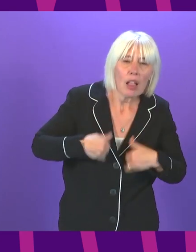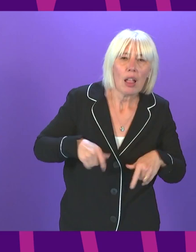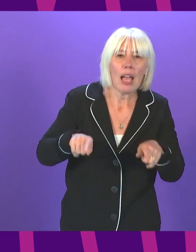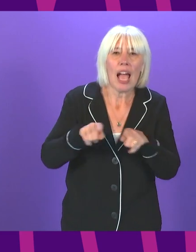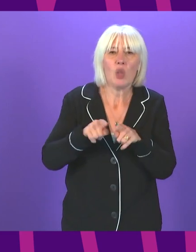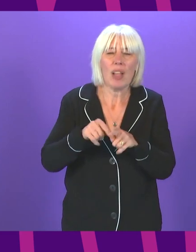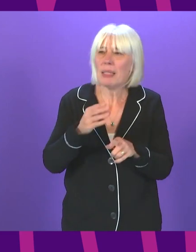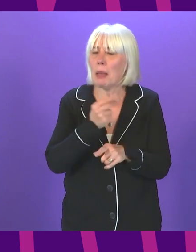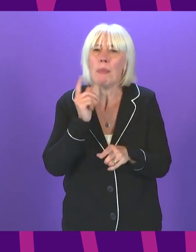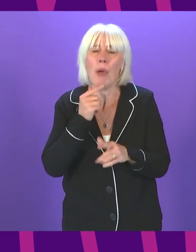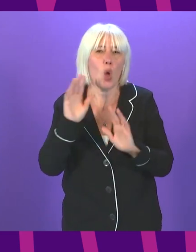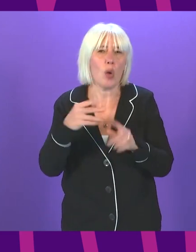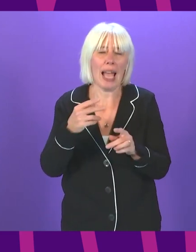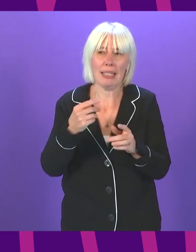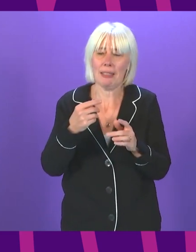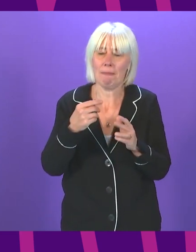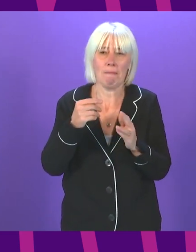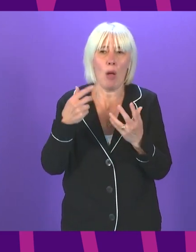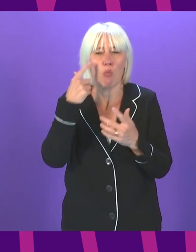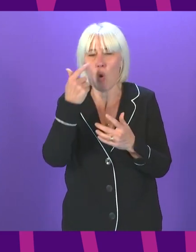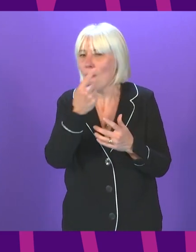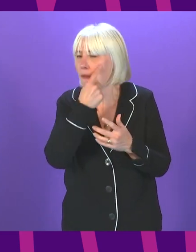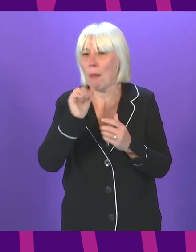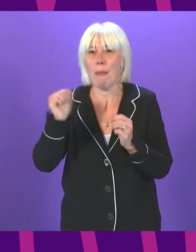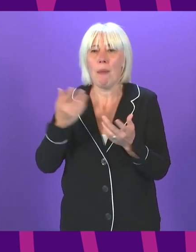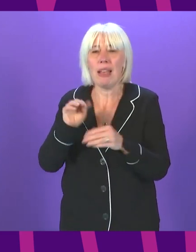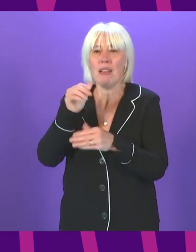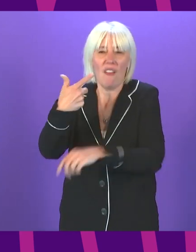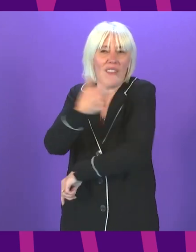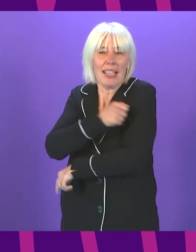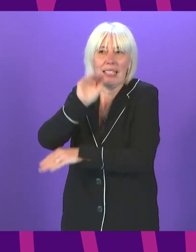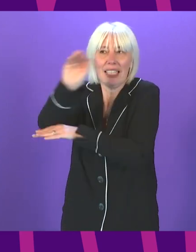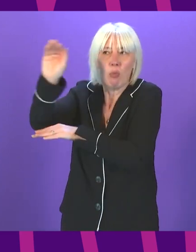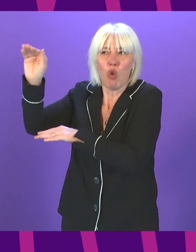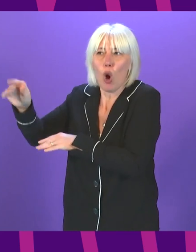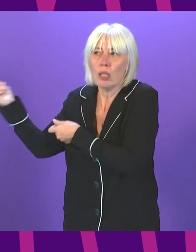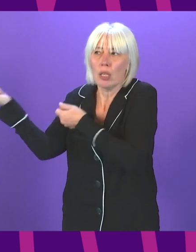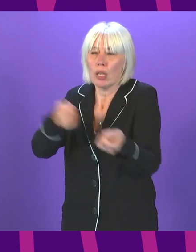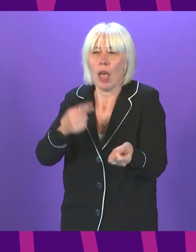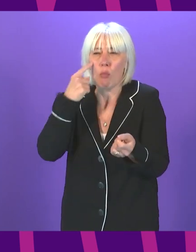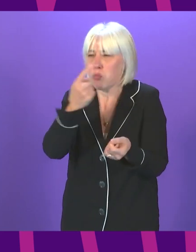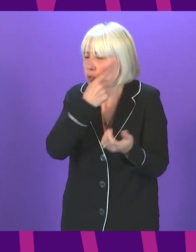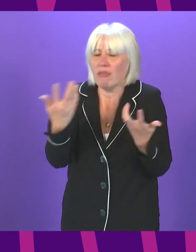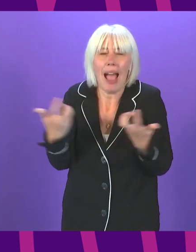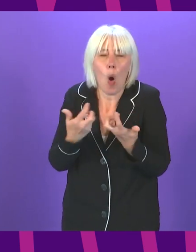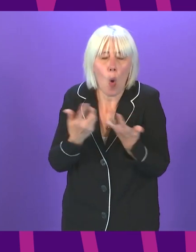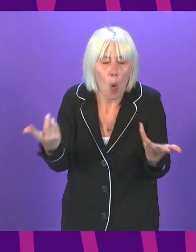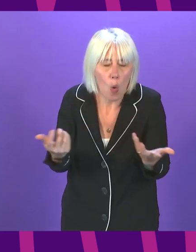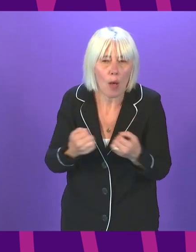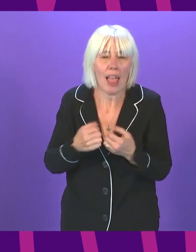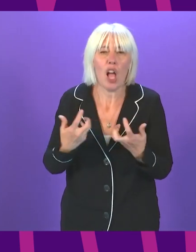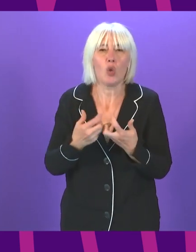who may not be able to access proof of vaccination from the countries they were vaccinated in. How will the Scottish Government ensure this does not